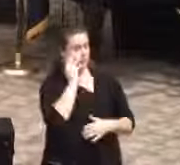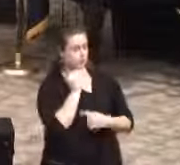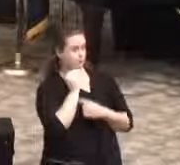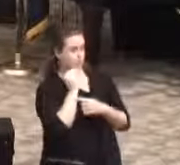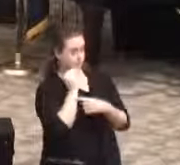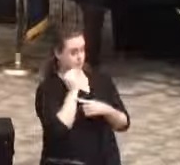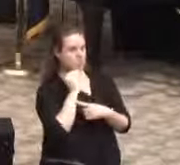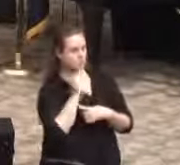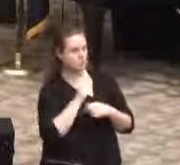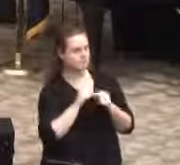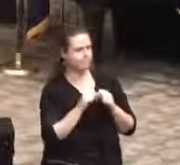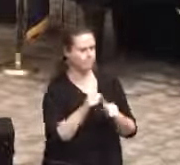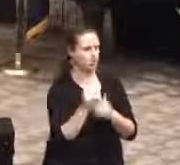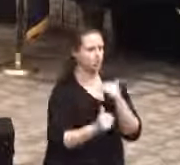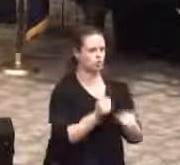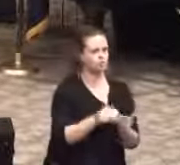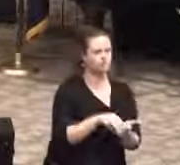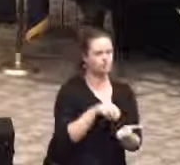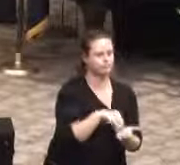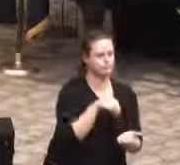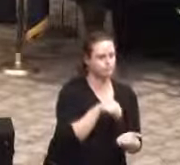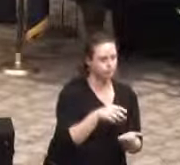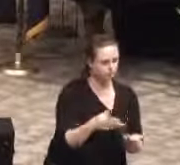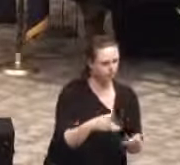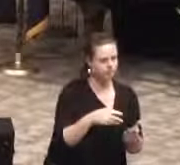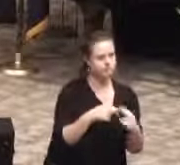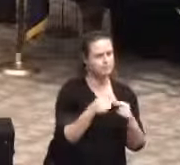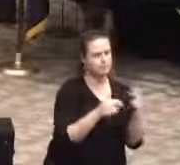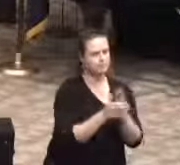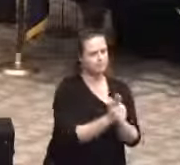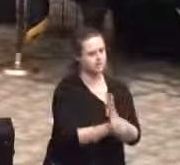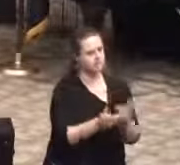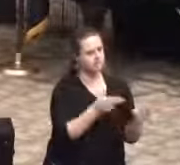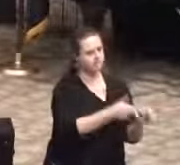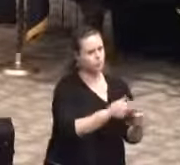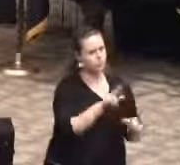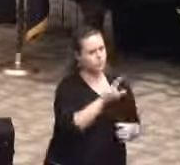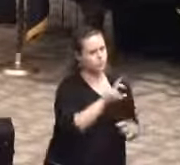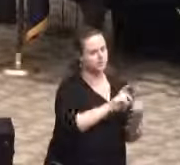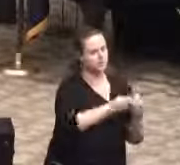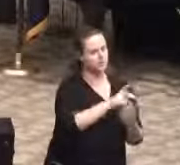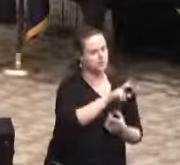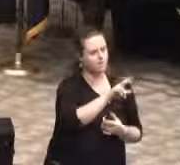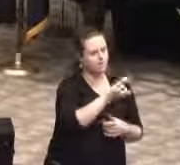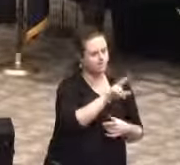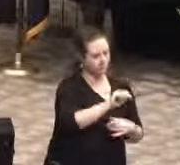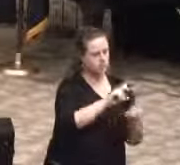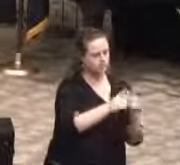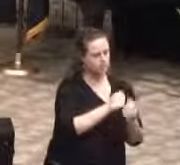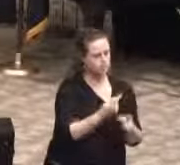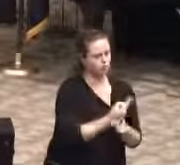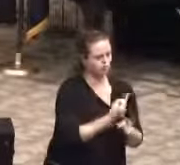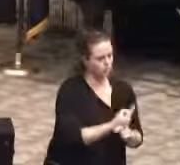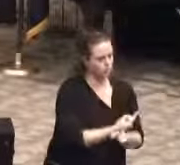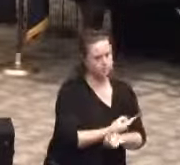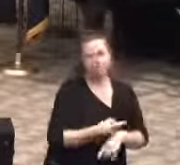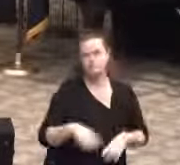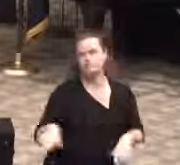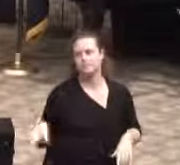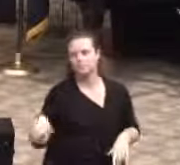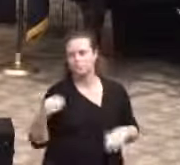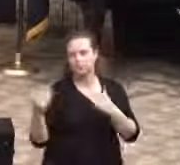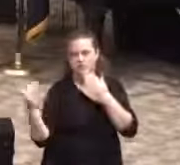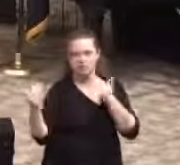learning process and build the skills they'll need for their career with the Department of Corrections. I'd like to thank all the